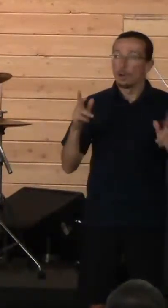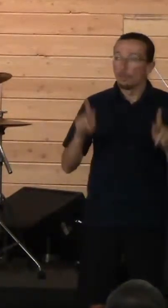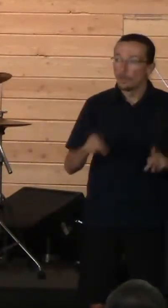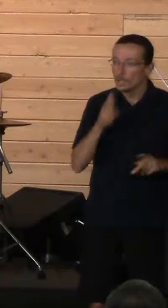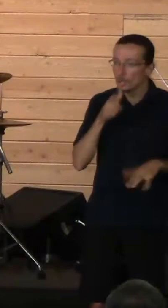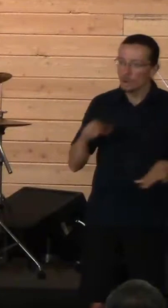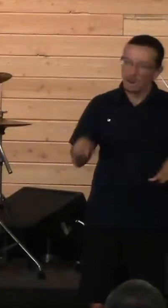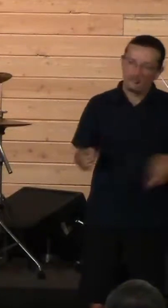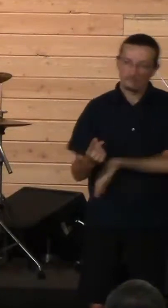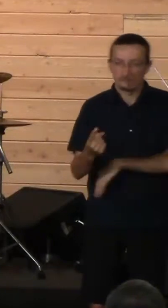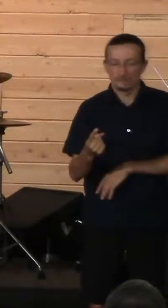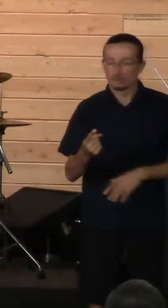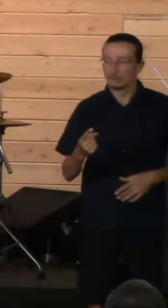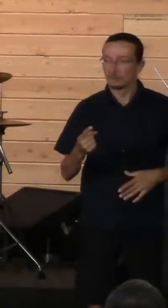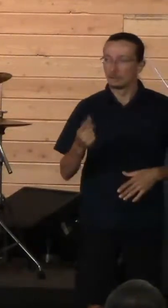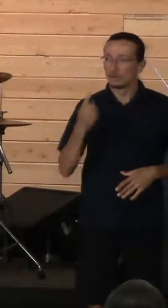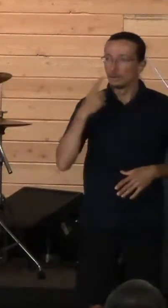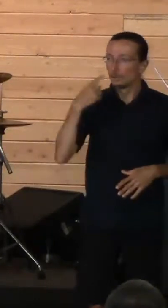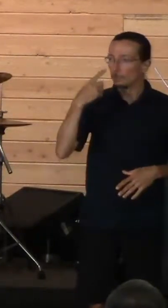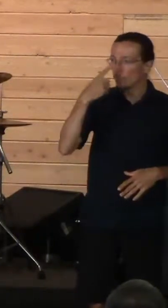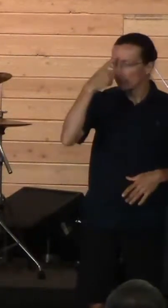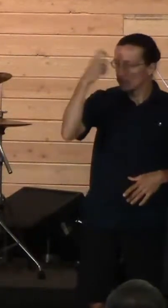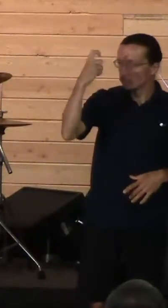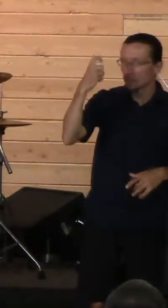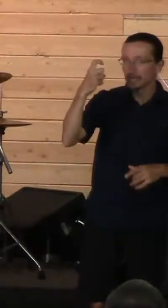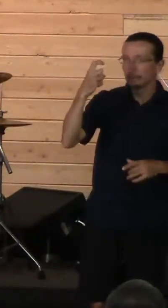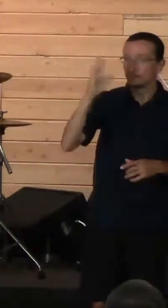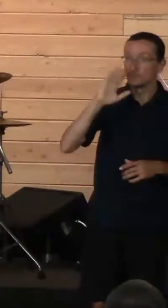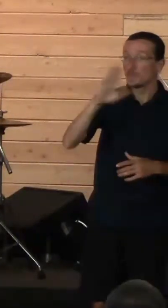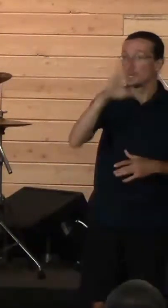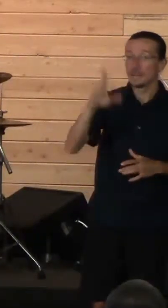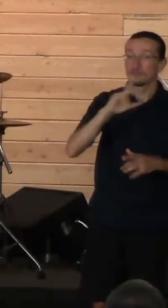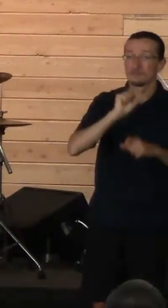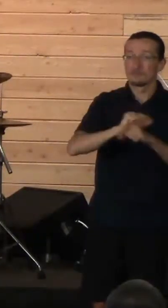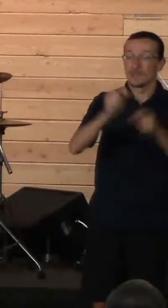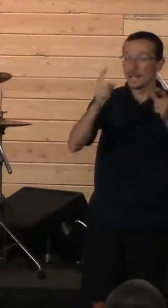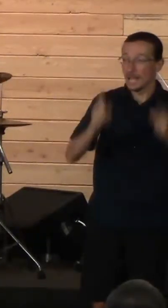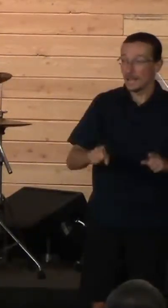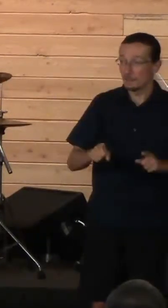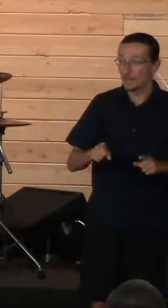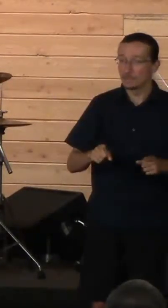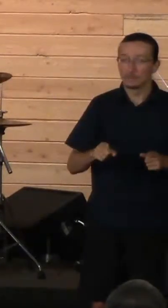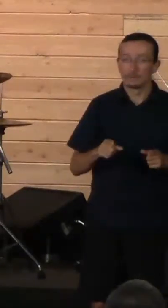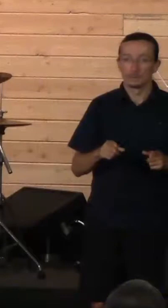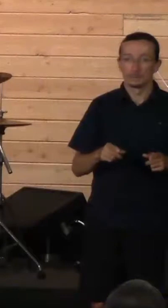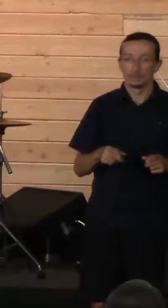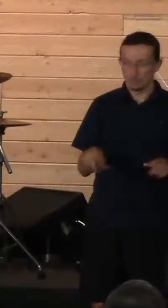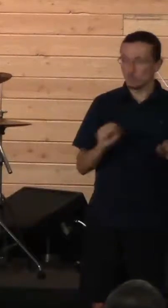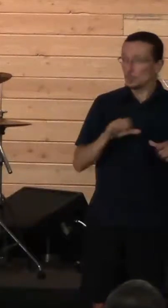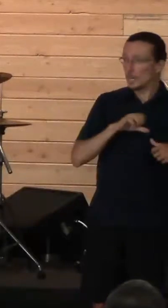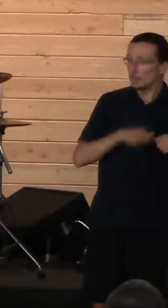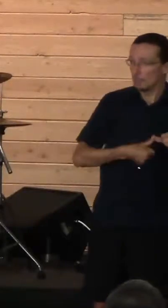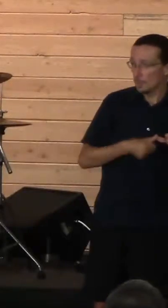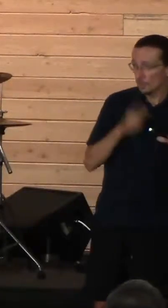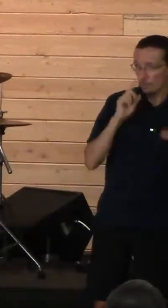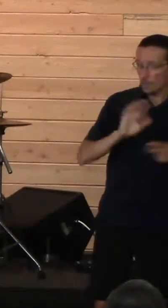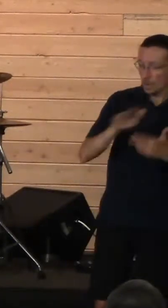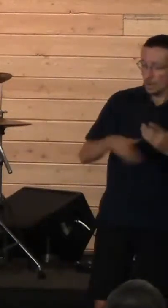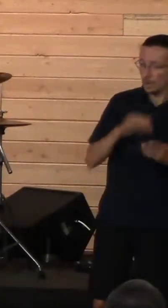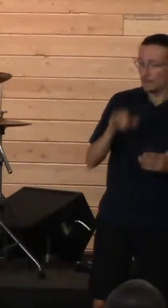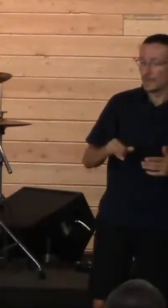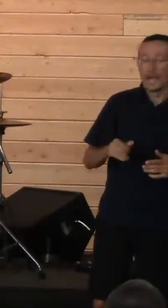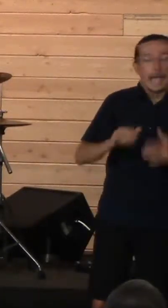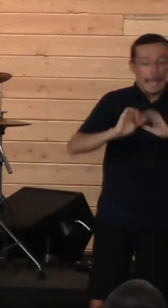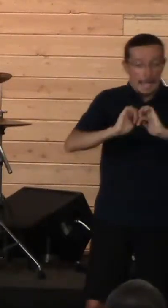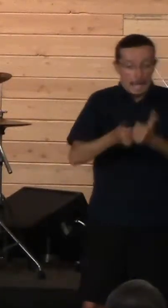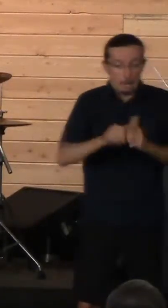for the dream that will never come to be. I'm not going to tell you how to mourn. Everybody's different. I'm just going to